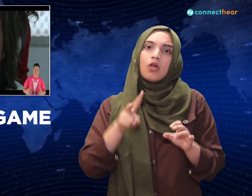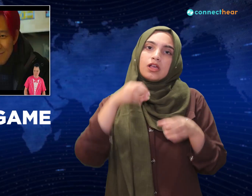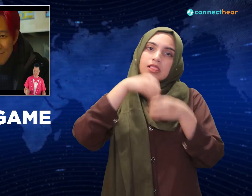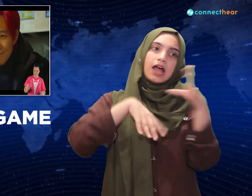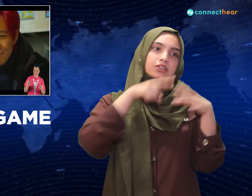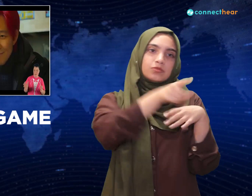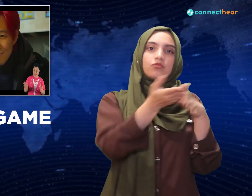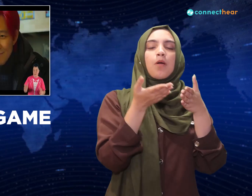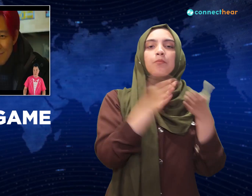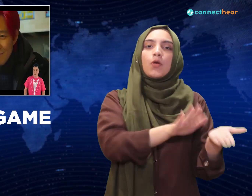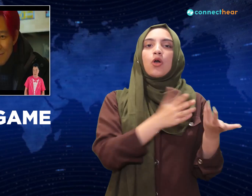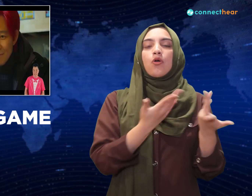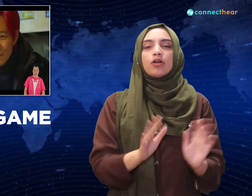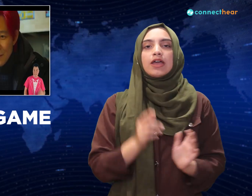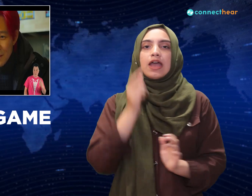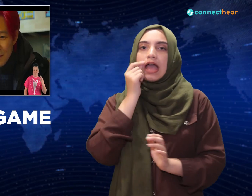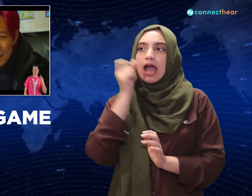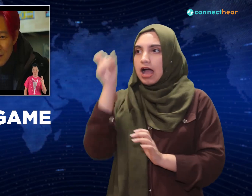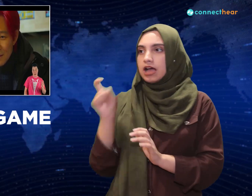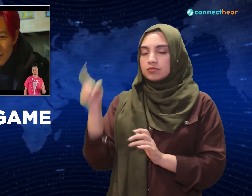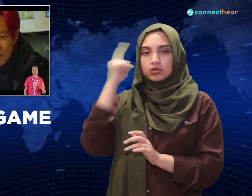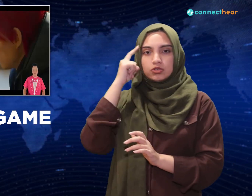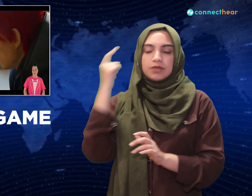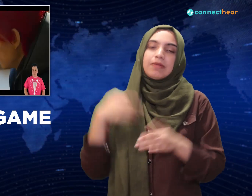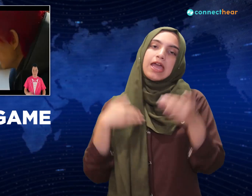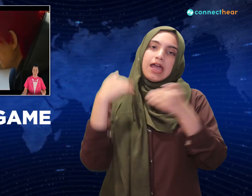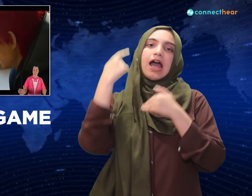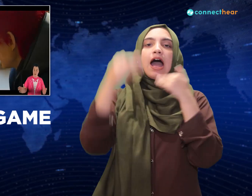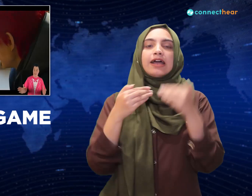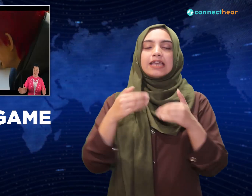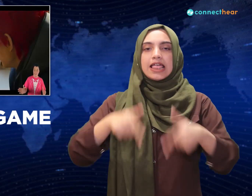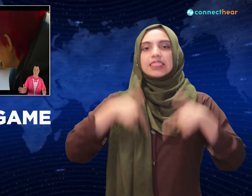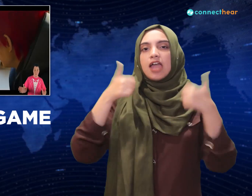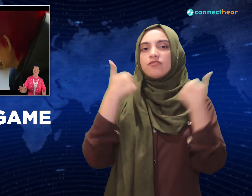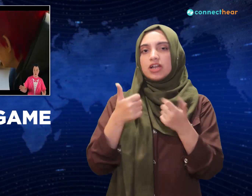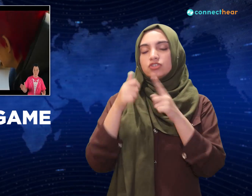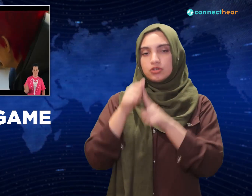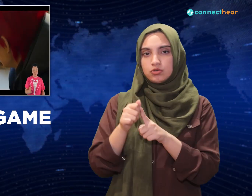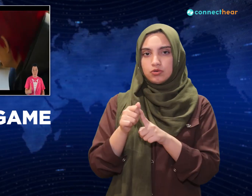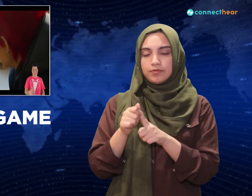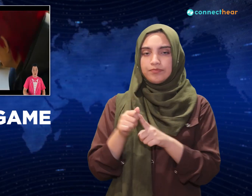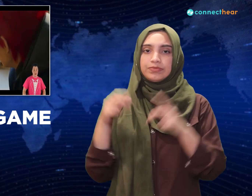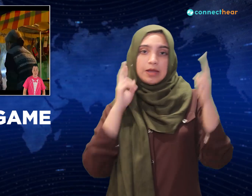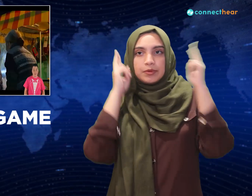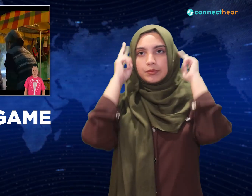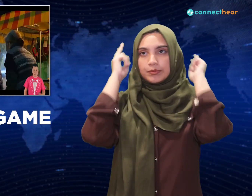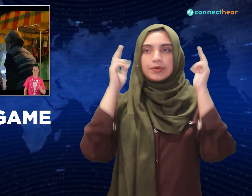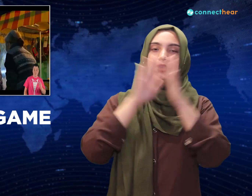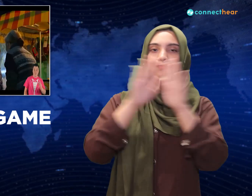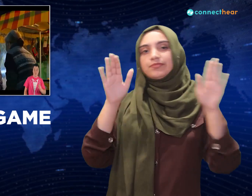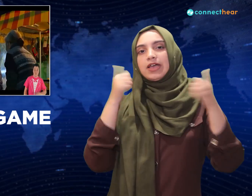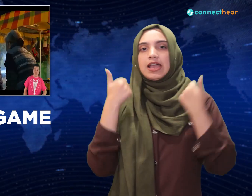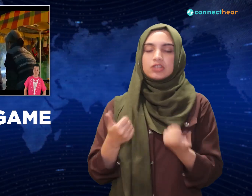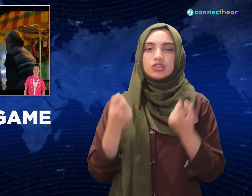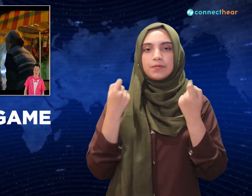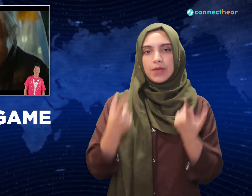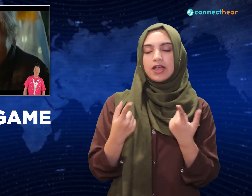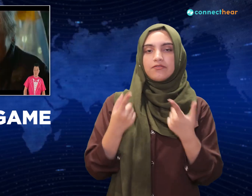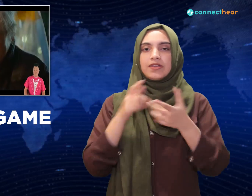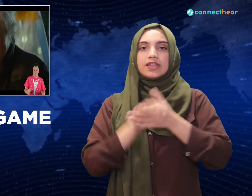But he fails when he dies at bright red. But he does finally keep his promise to Sebok, and adopts her little brother, gives him